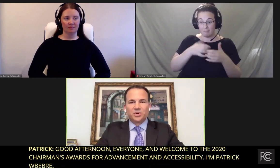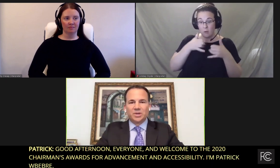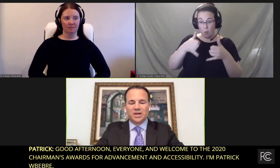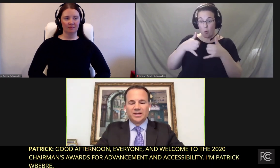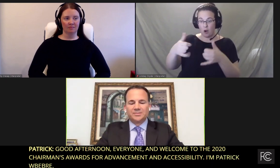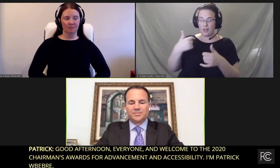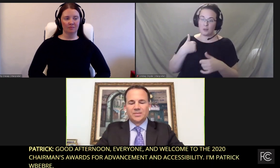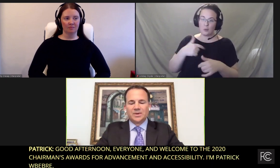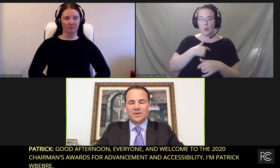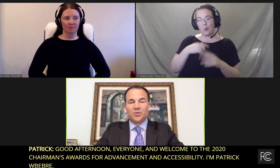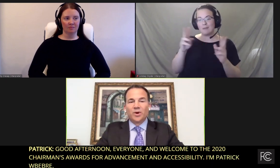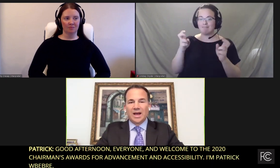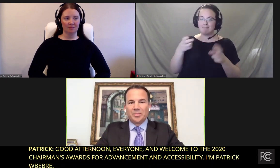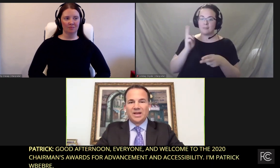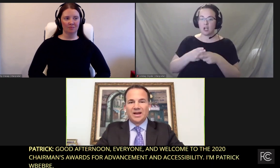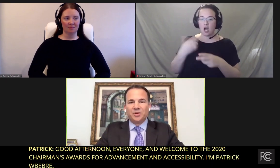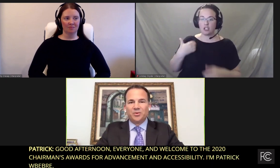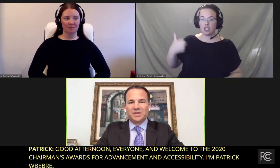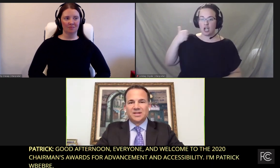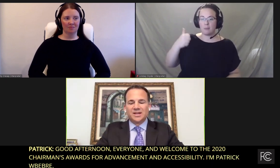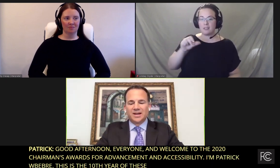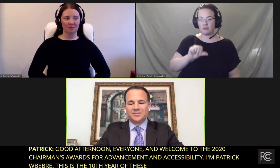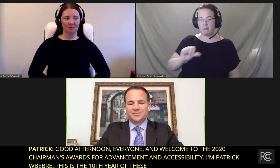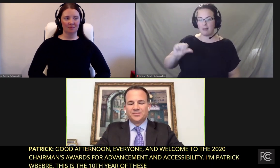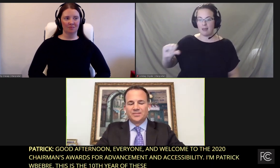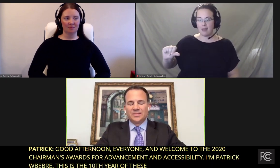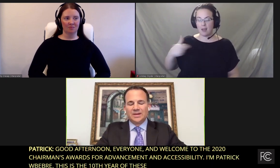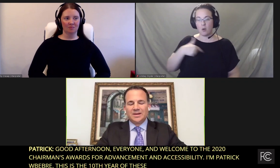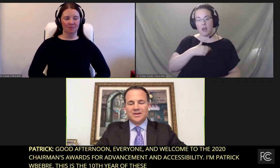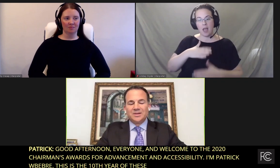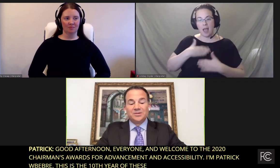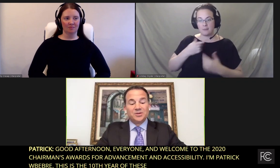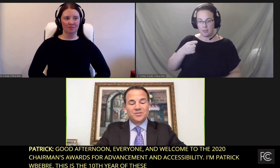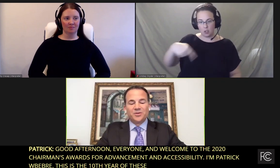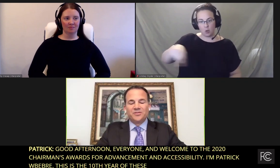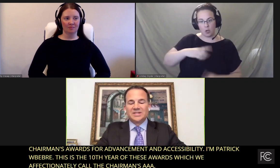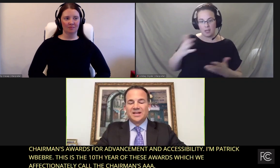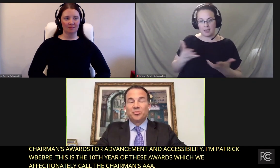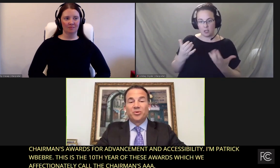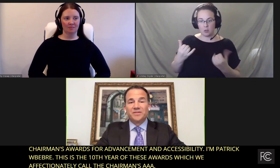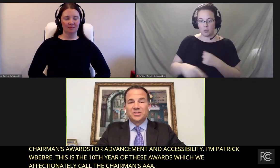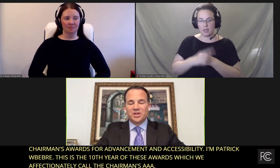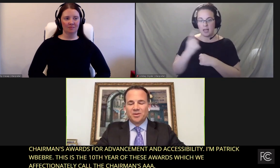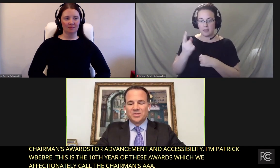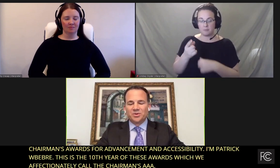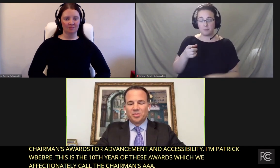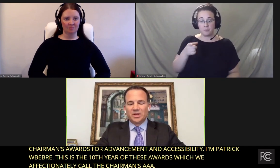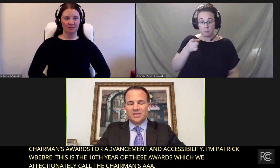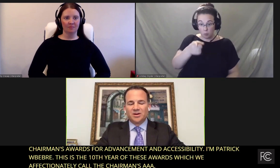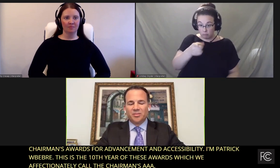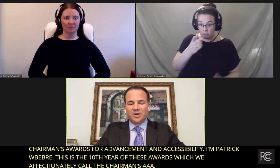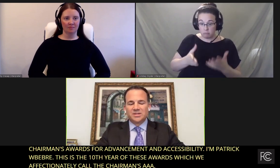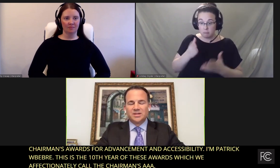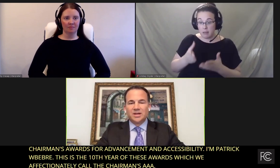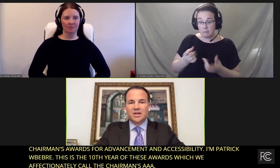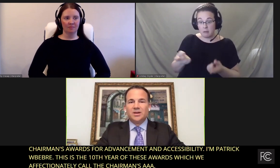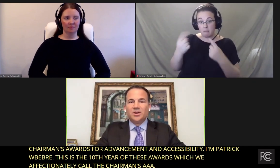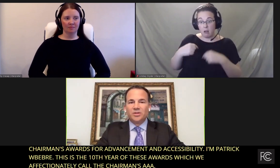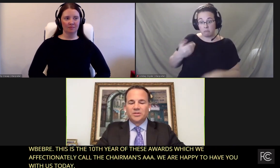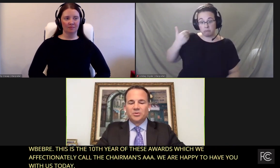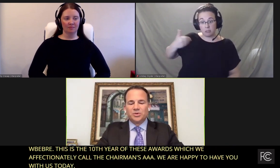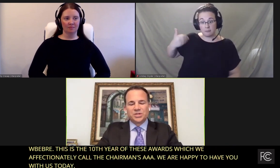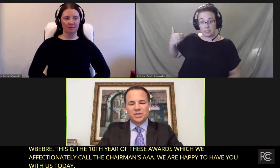the Chairman's AAA. We're happy to have you with us today. Those of you who have attended previous Chairman's AAA ceremonies